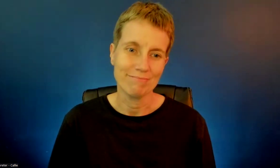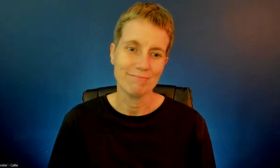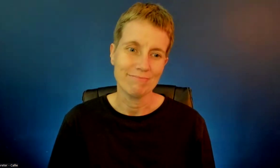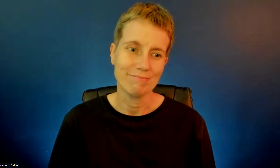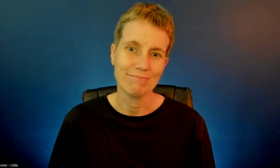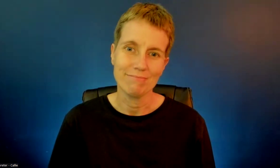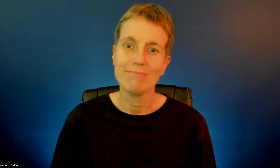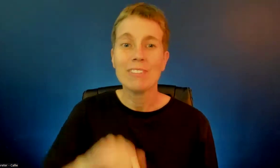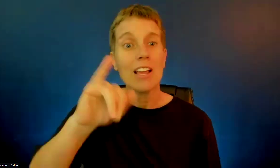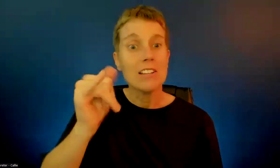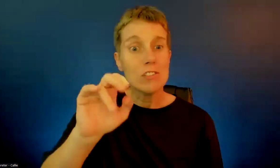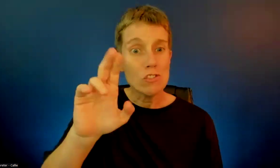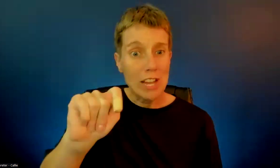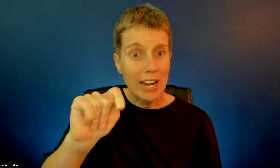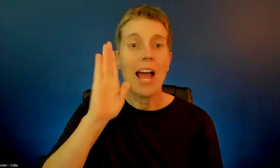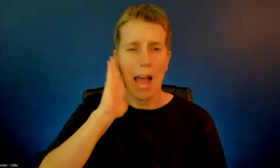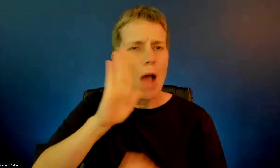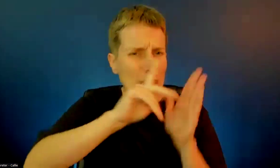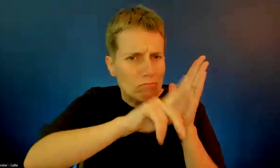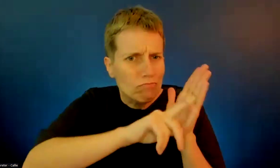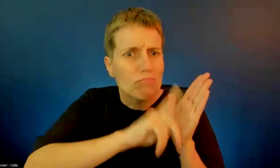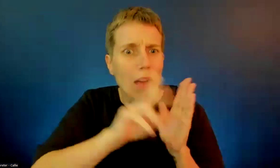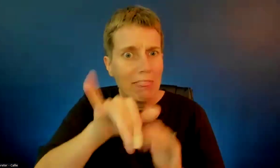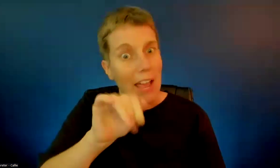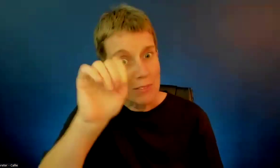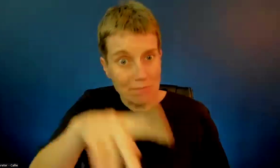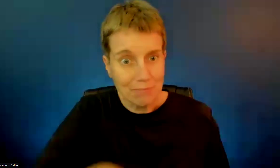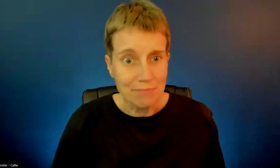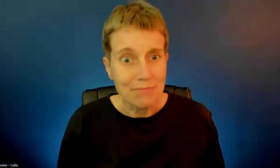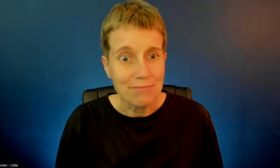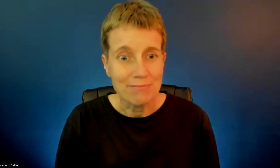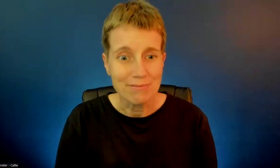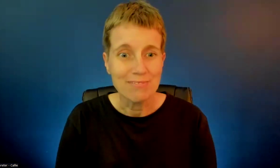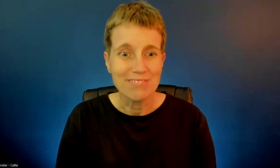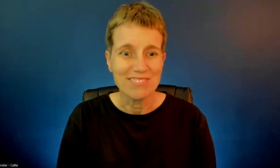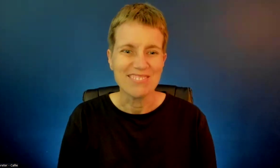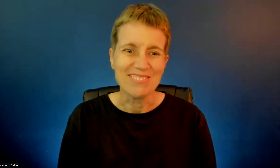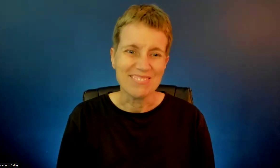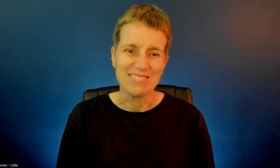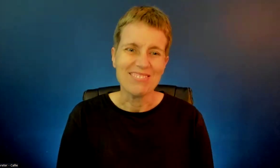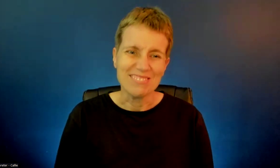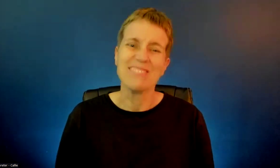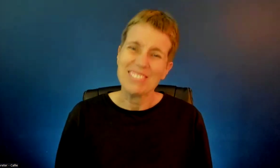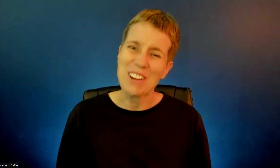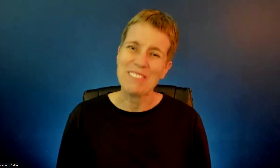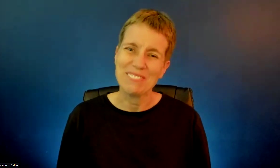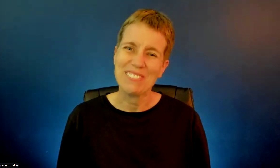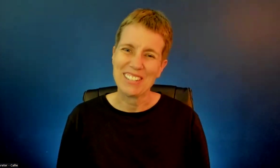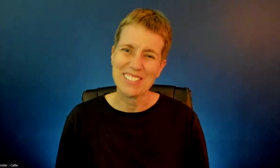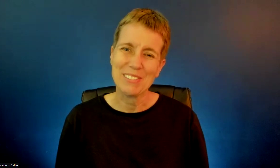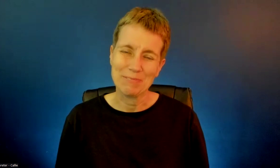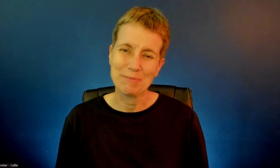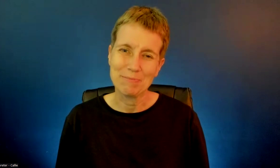I will let you know what I find on the, after my research. Okay.